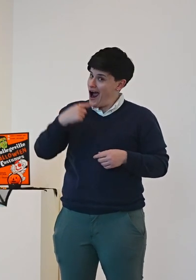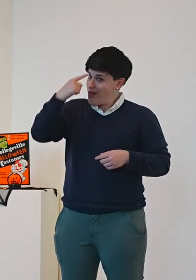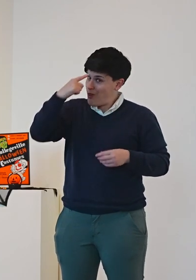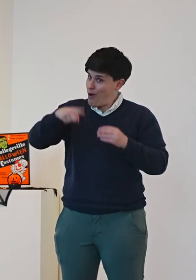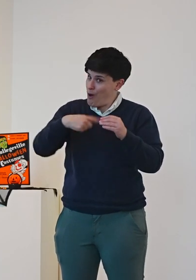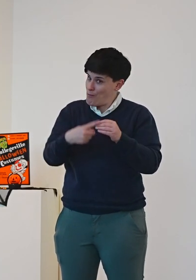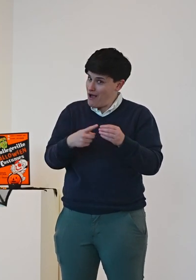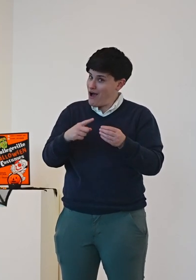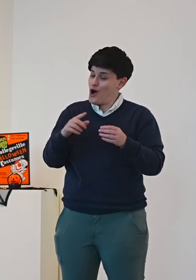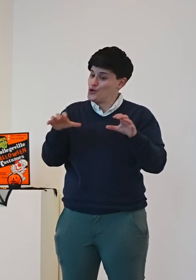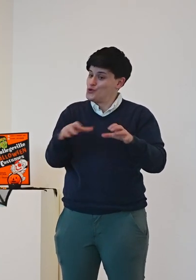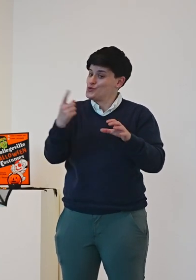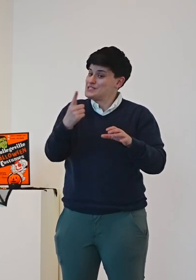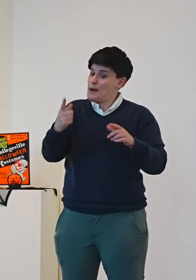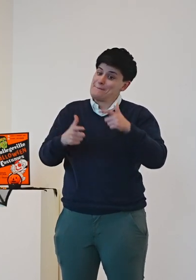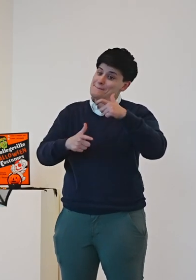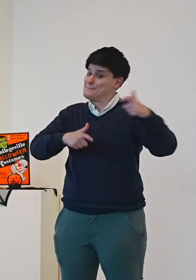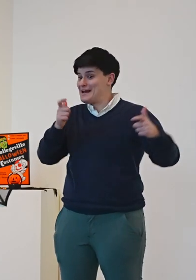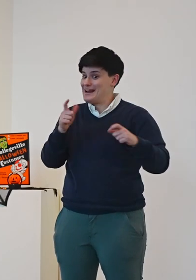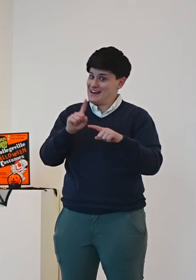but that's big